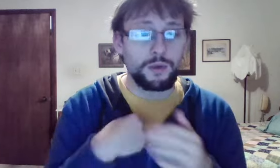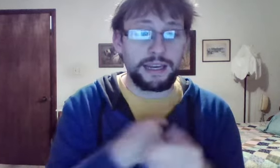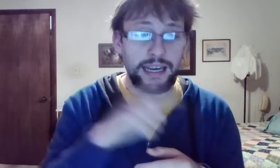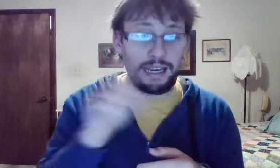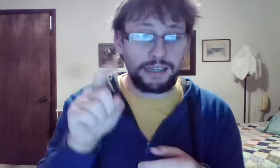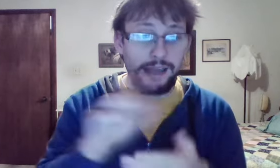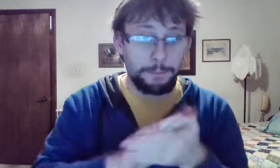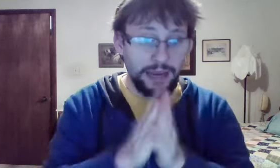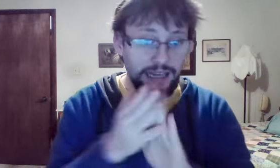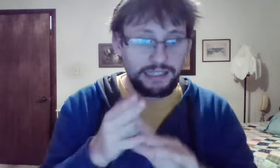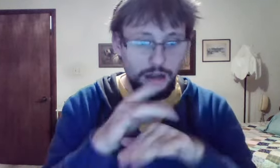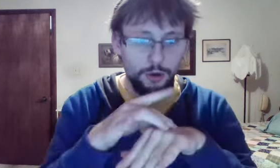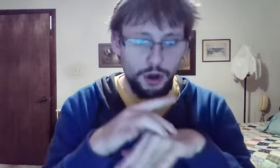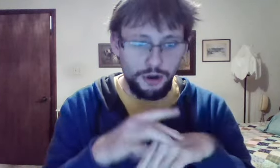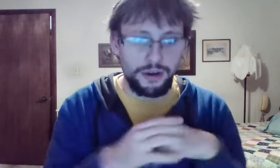We need a peace on earth.